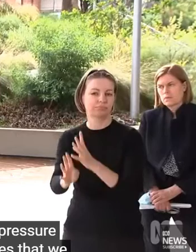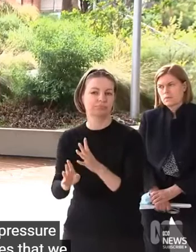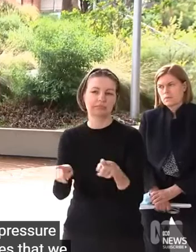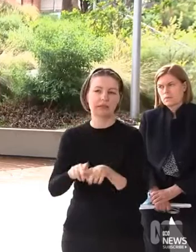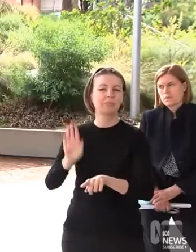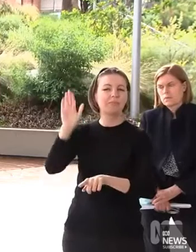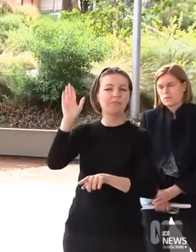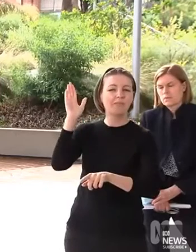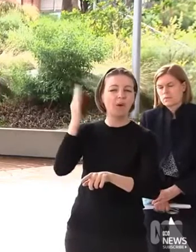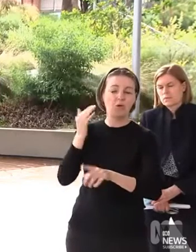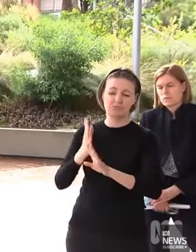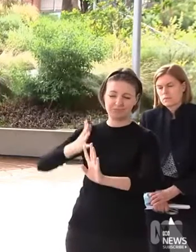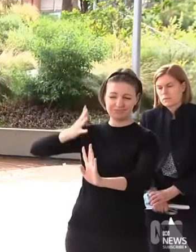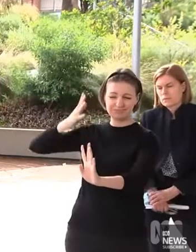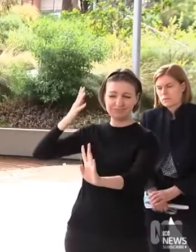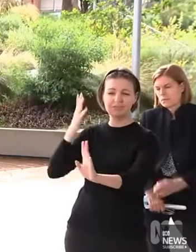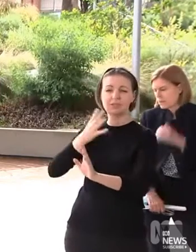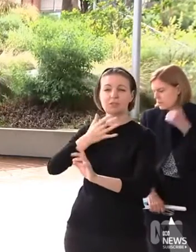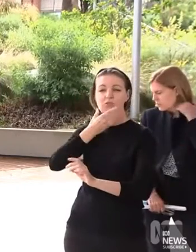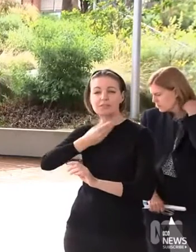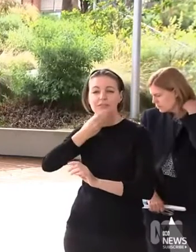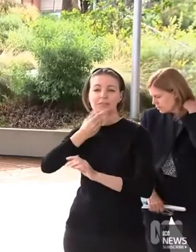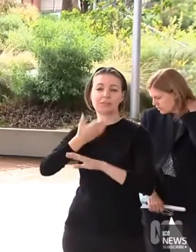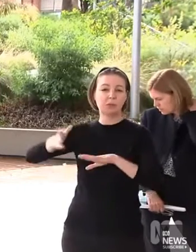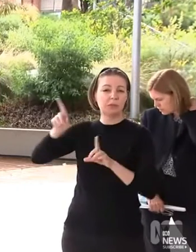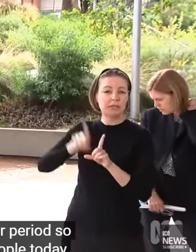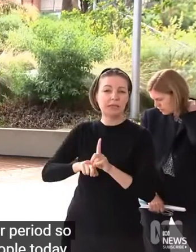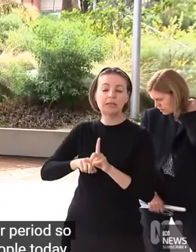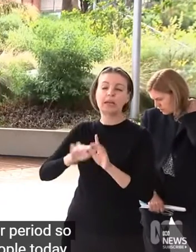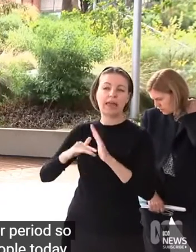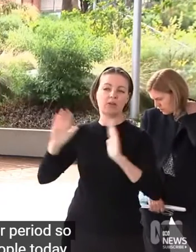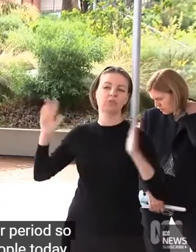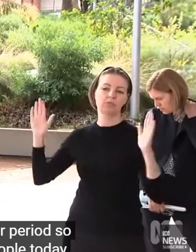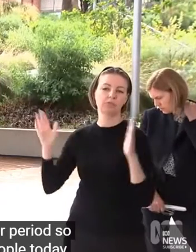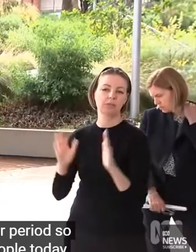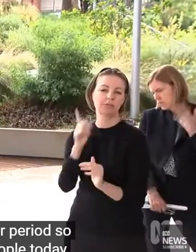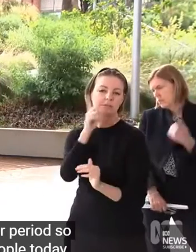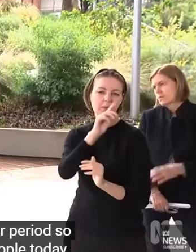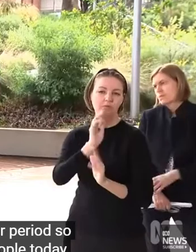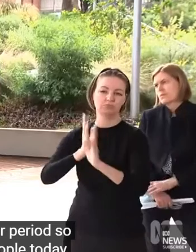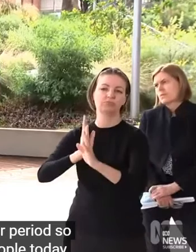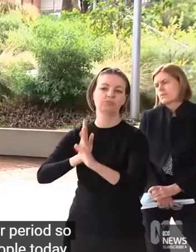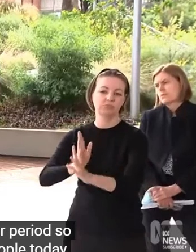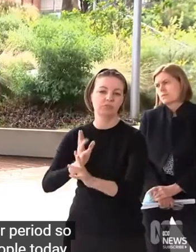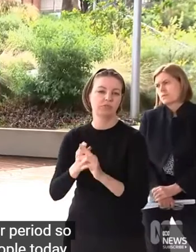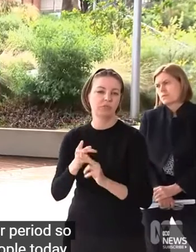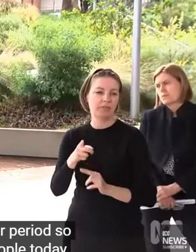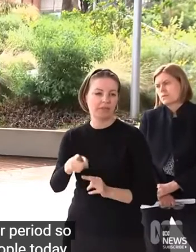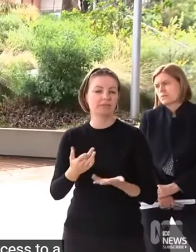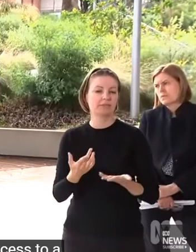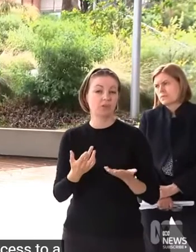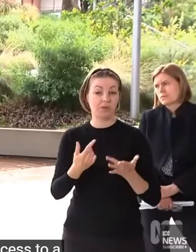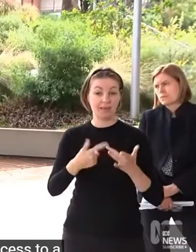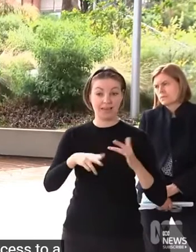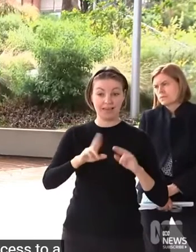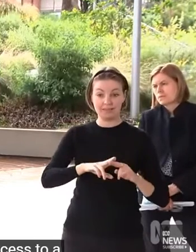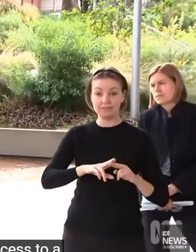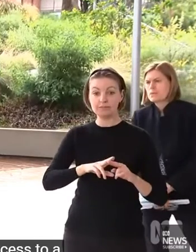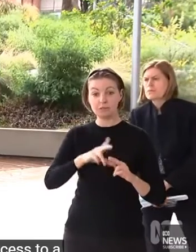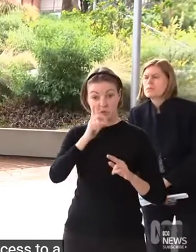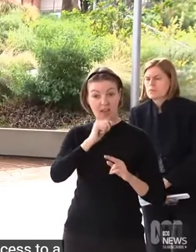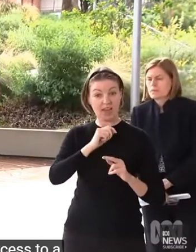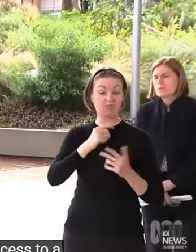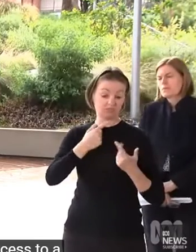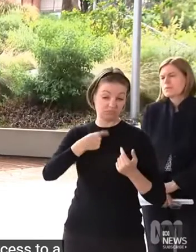Year period. So what I would say to people today is if you do have access to a rapid antigen test, please use that. And if you do